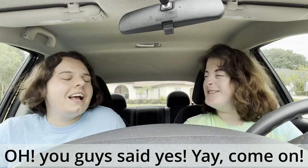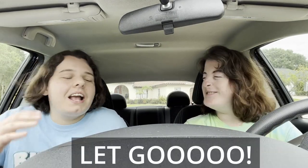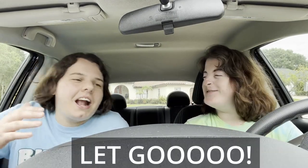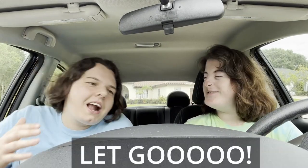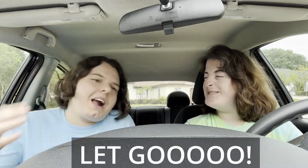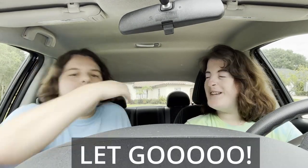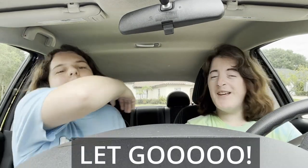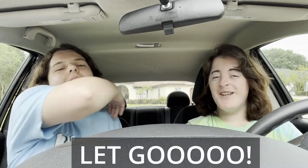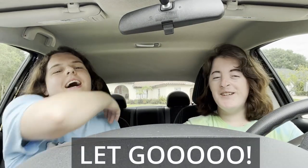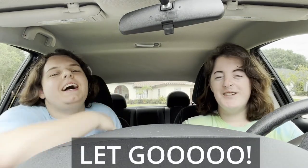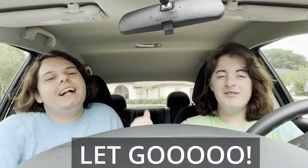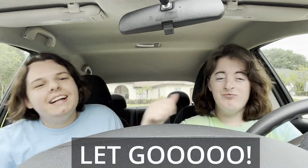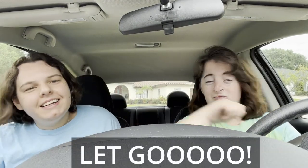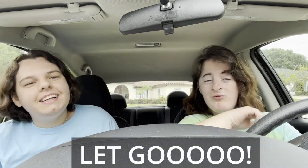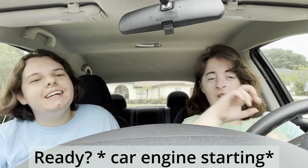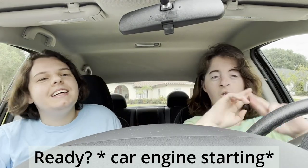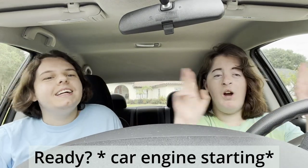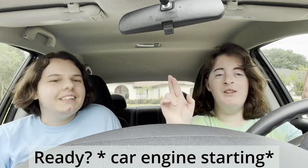Goodbye! Honey!